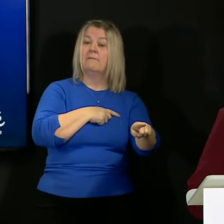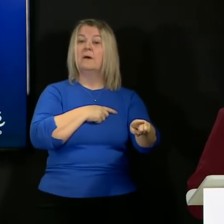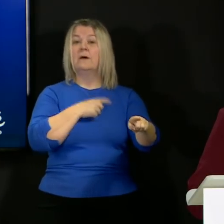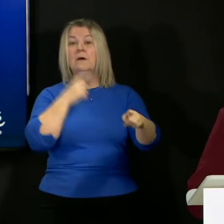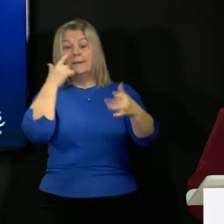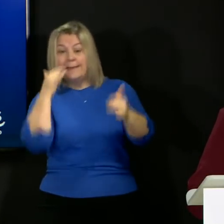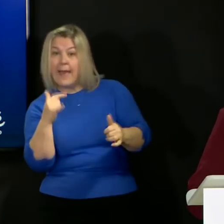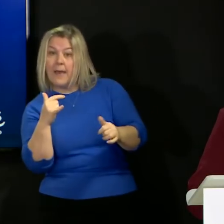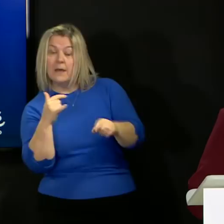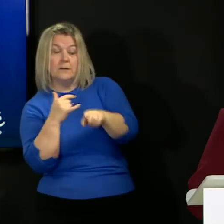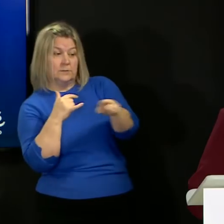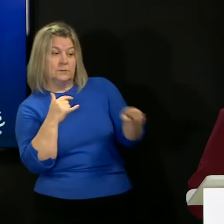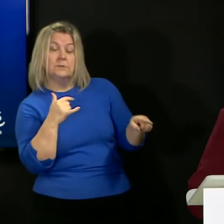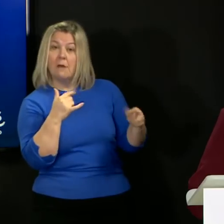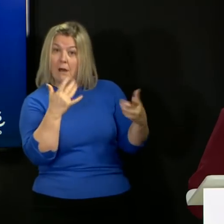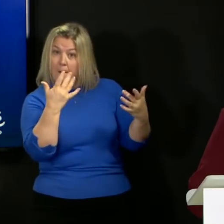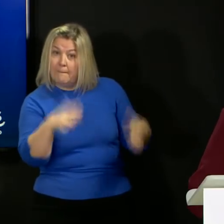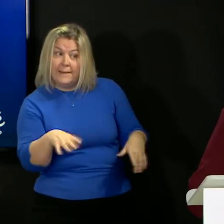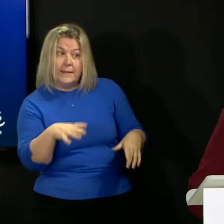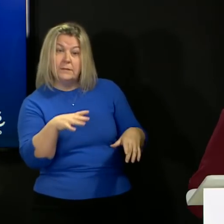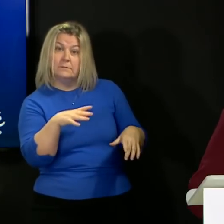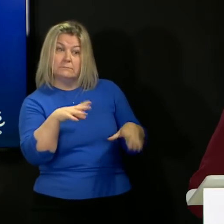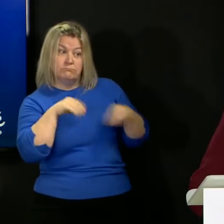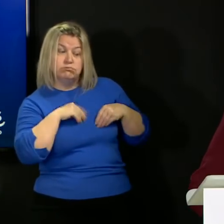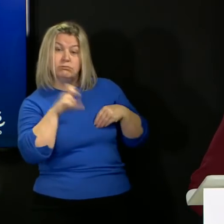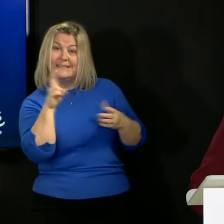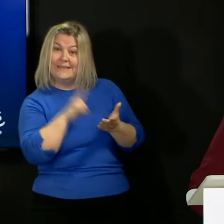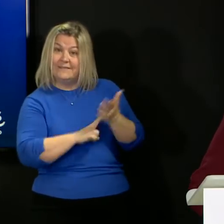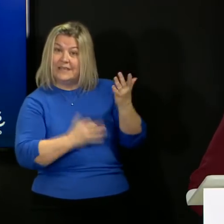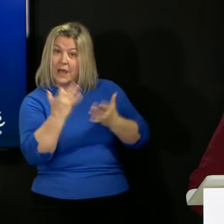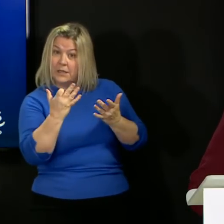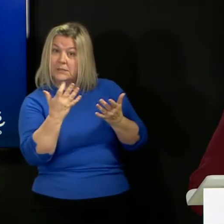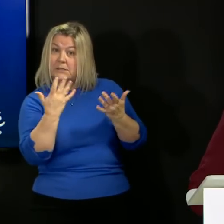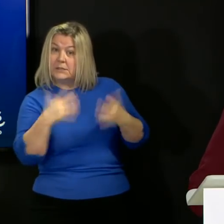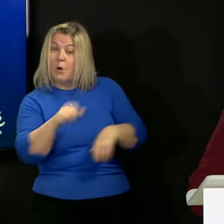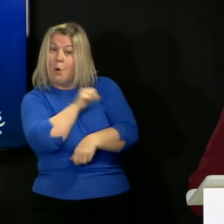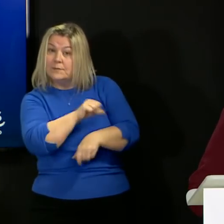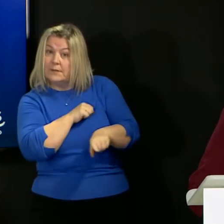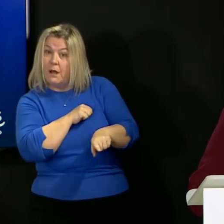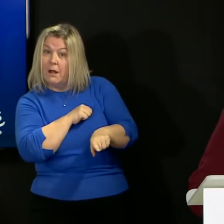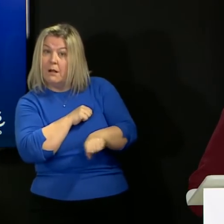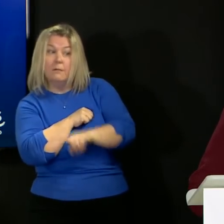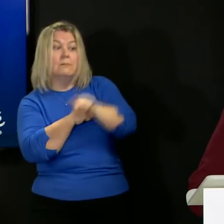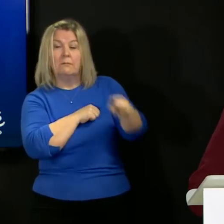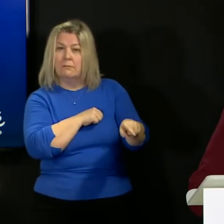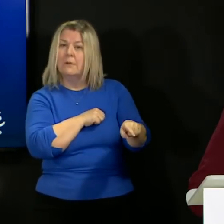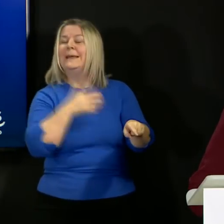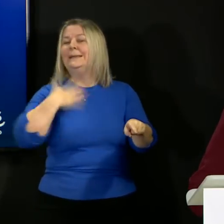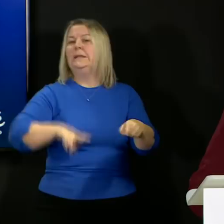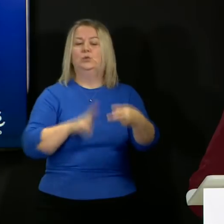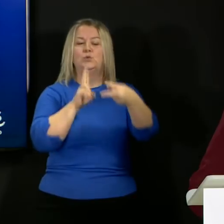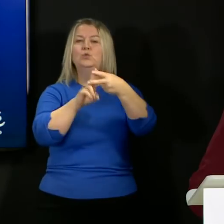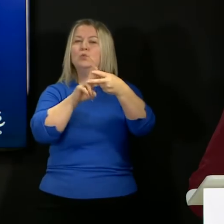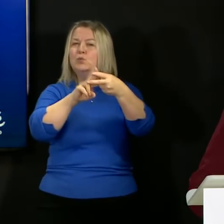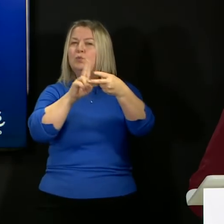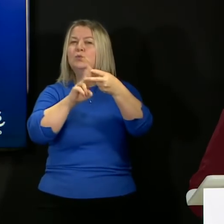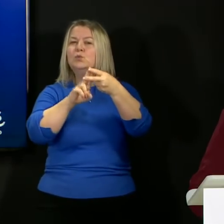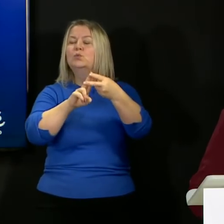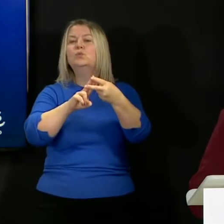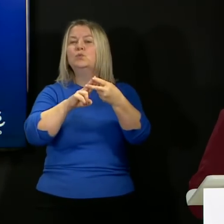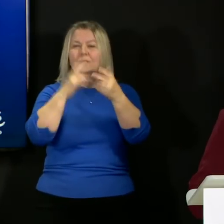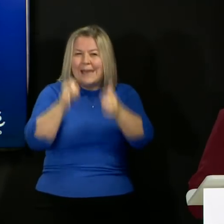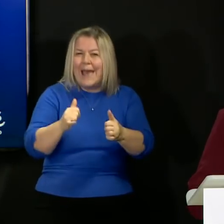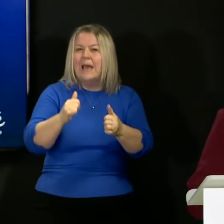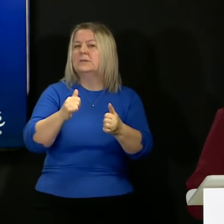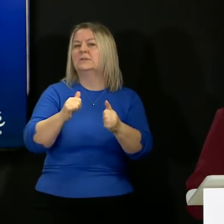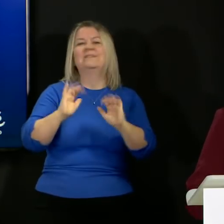position where anyone who was a COVID-19 patient in hospital should give two negative tests before being admitted